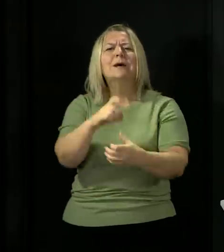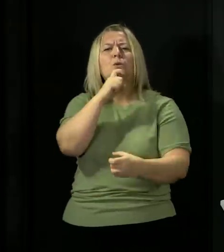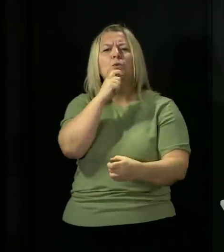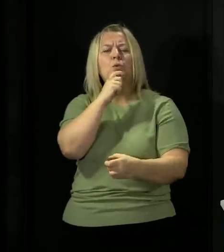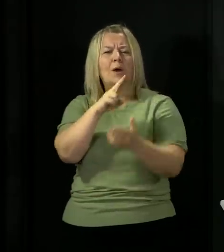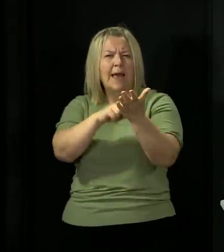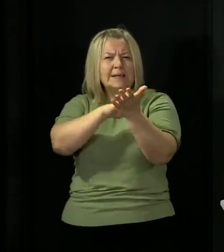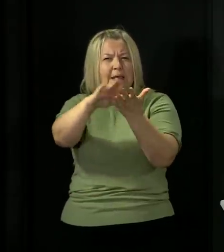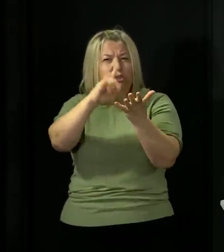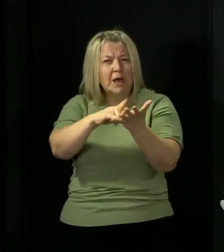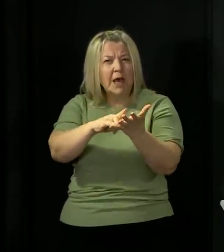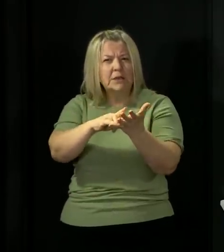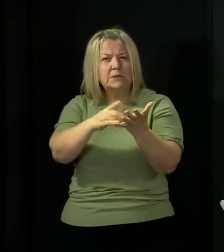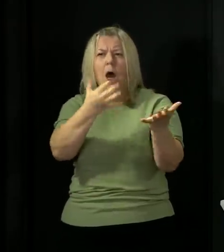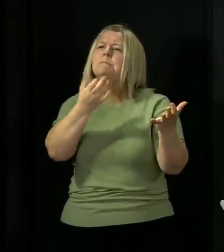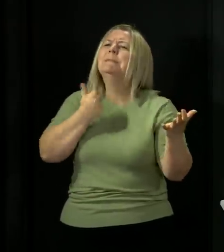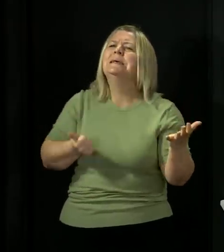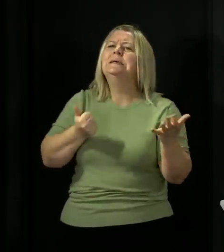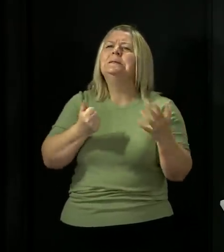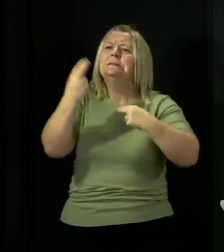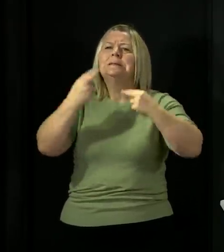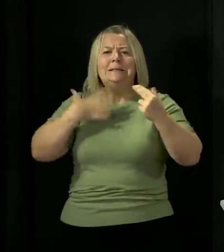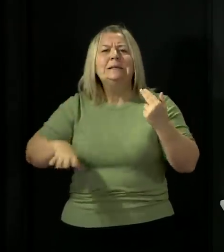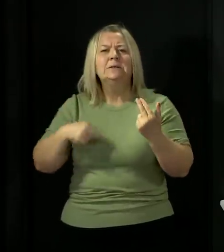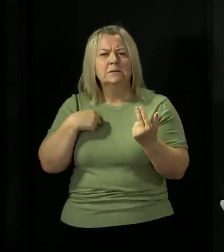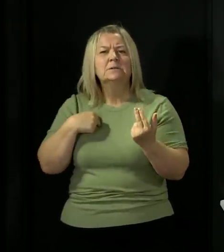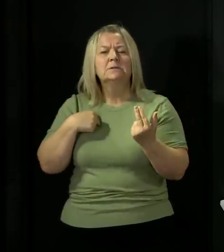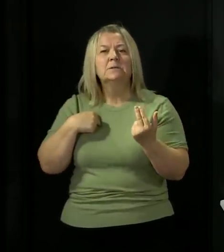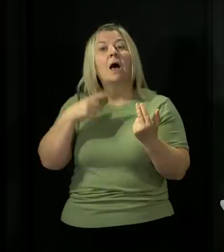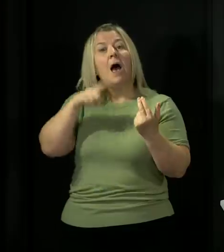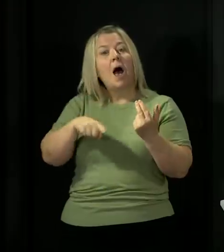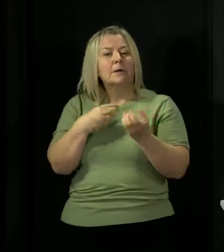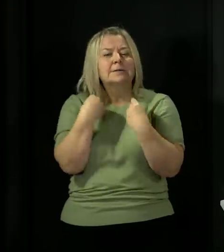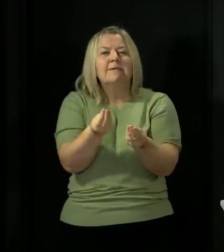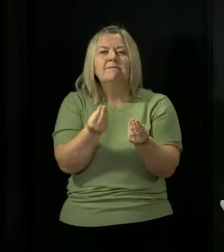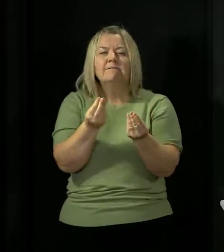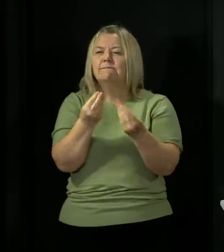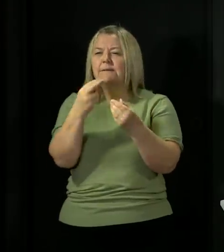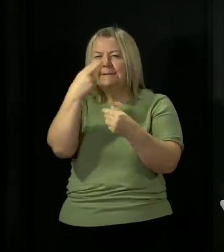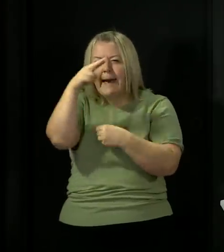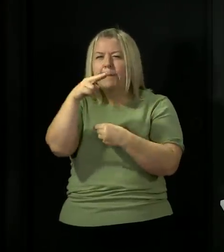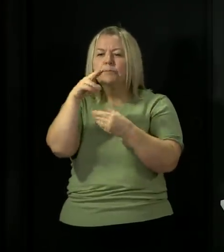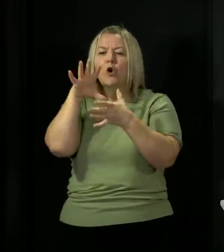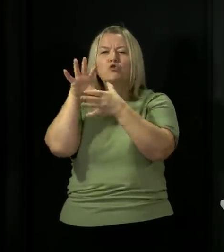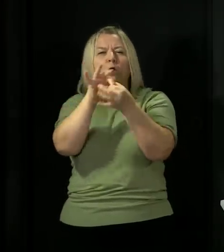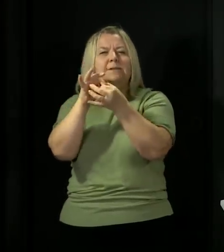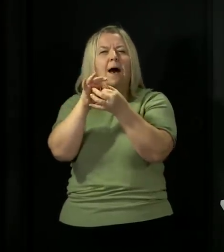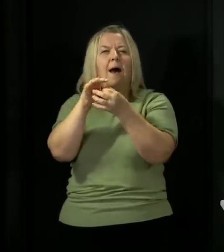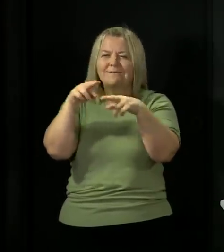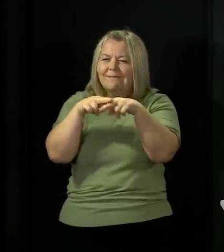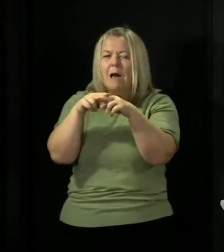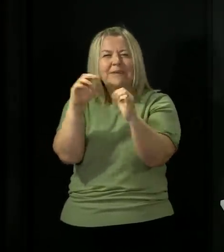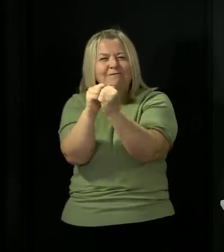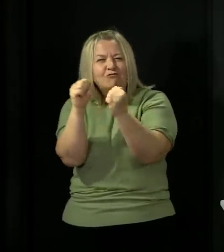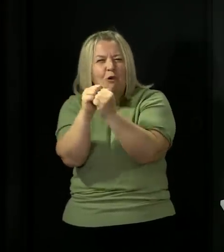to arrange a test and also sharing details of the people that they've been in contact with. Professionals called contact